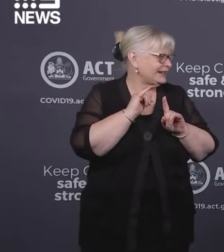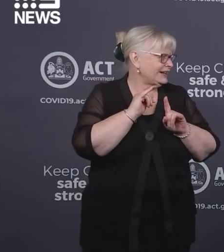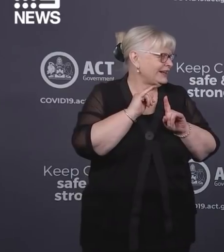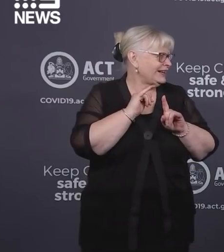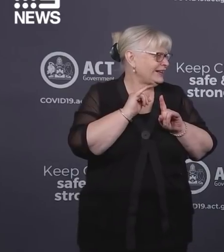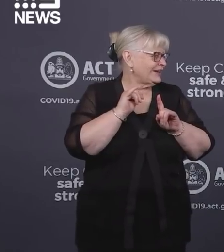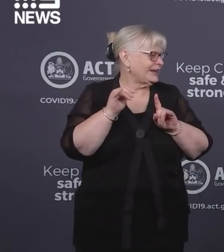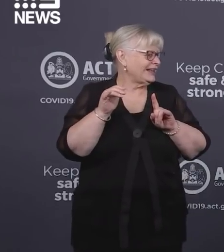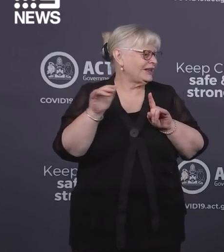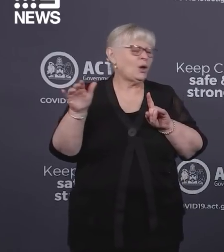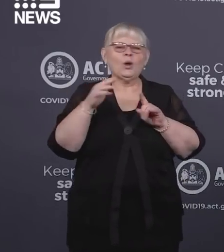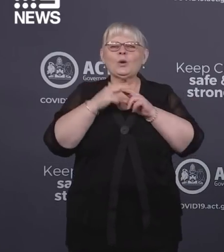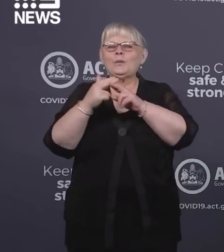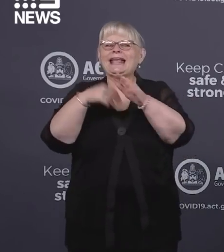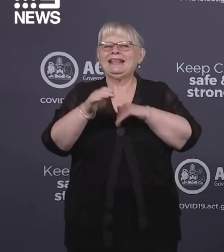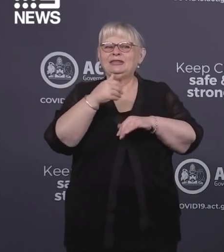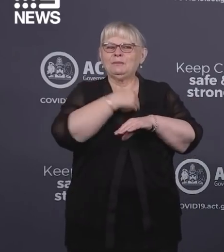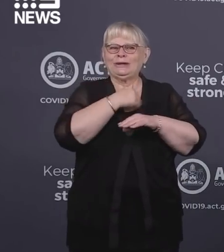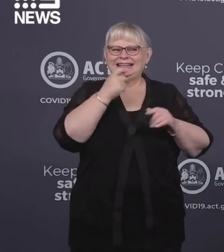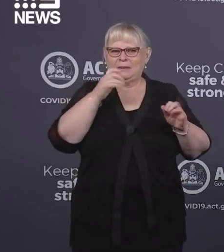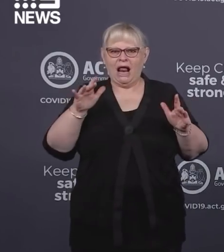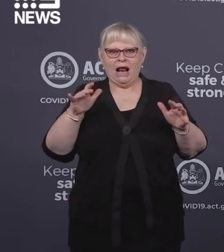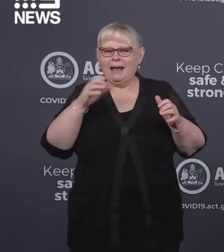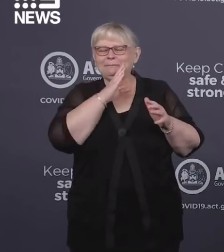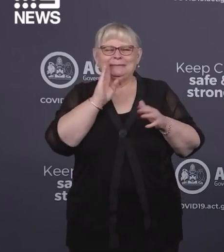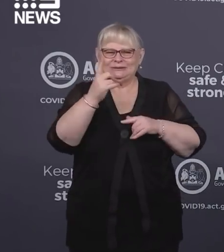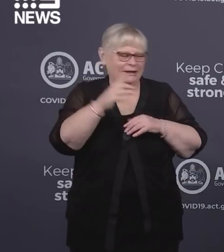Everyone moves very quickly in the morning, so...